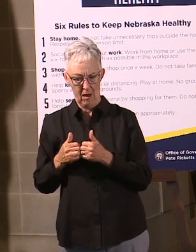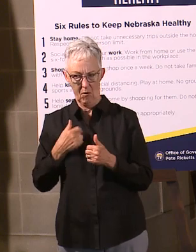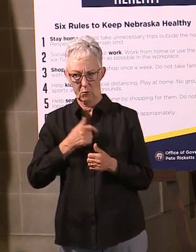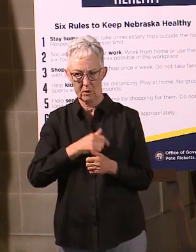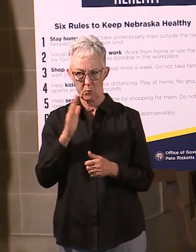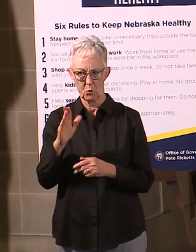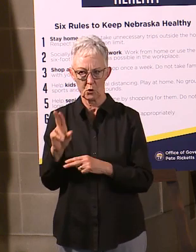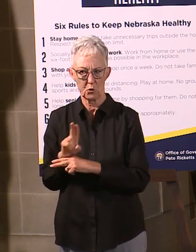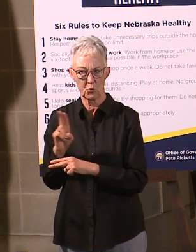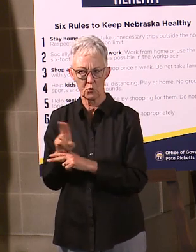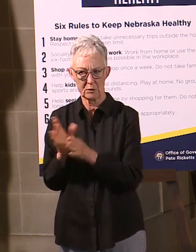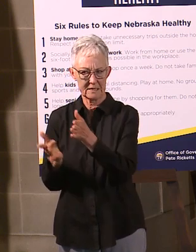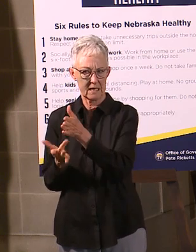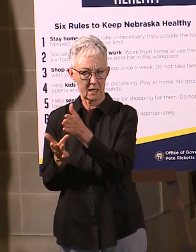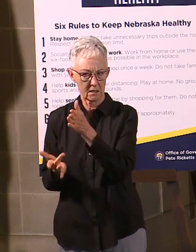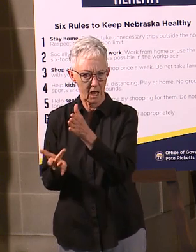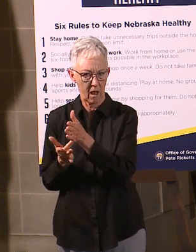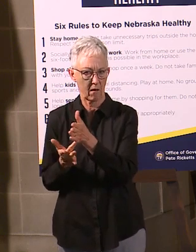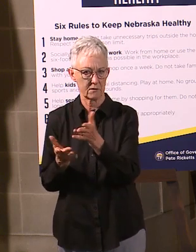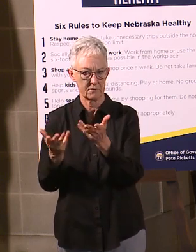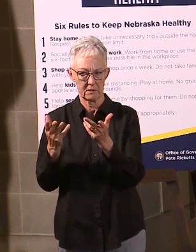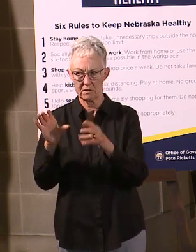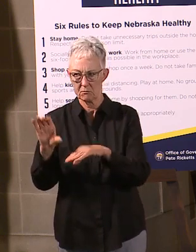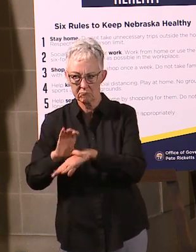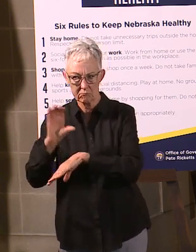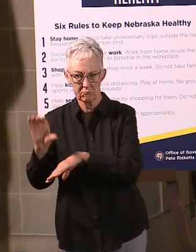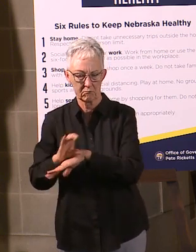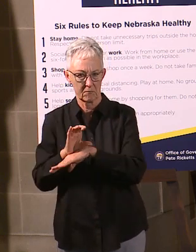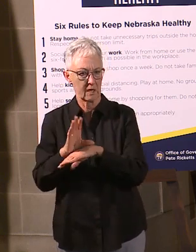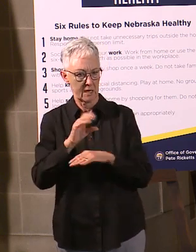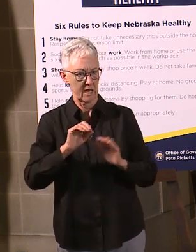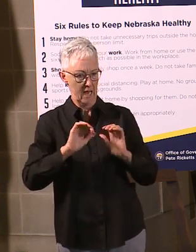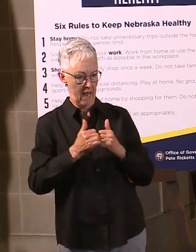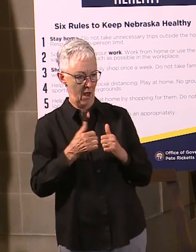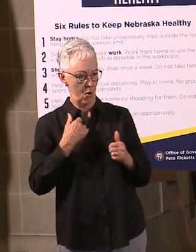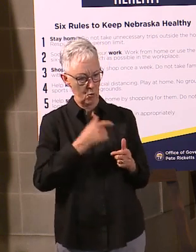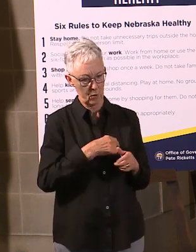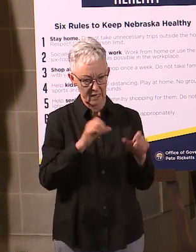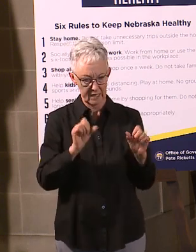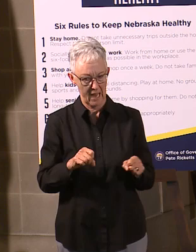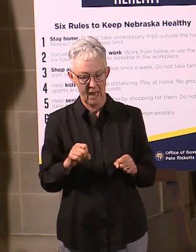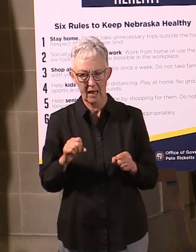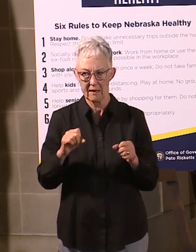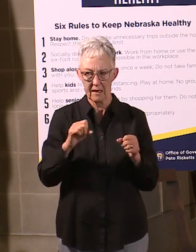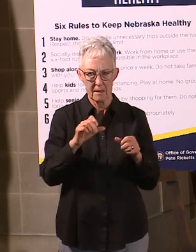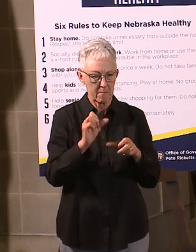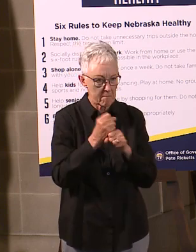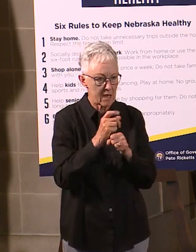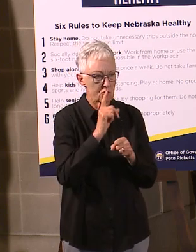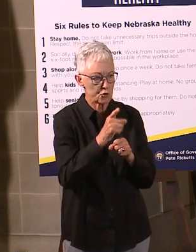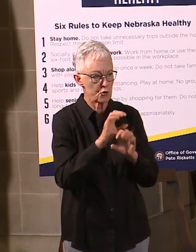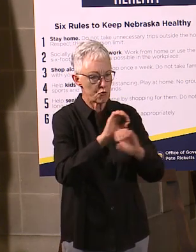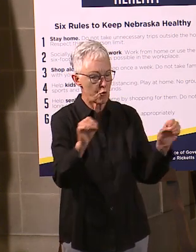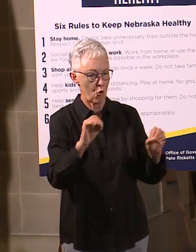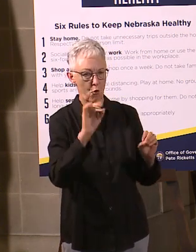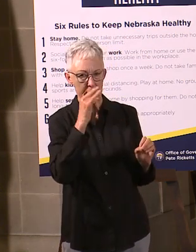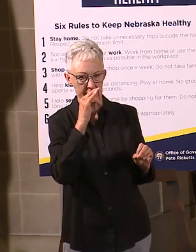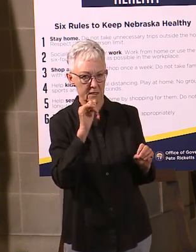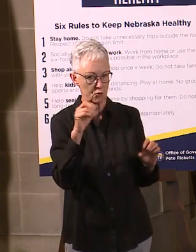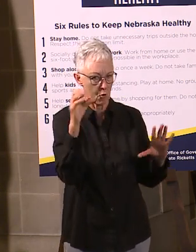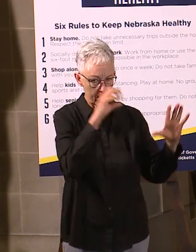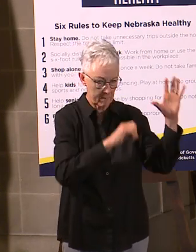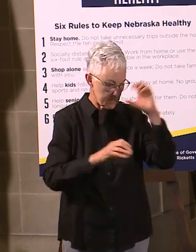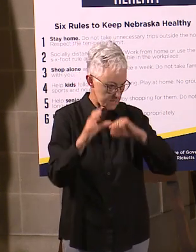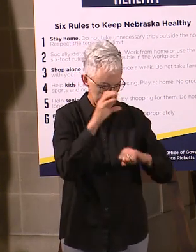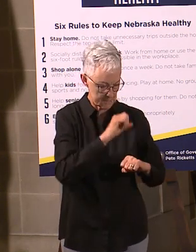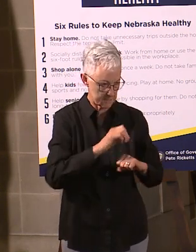to really filling gaps that we might be experiencing in learning opportunities. And really thinking about the conditions for learning, so the wellness and